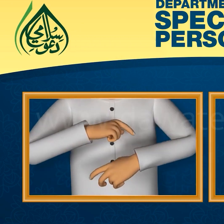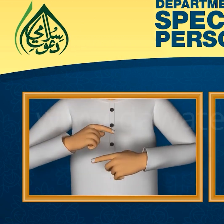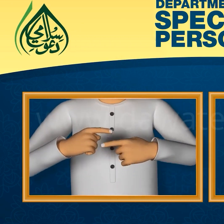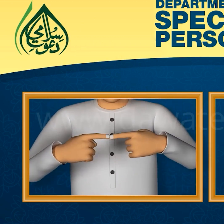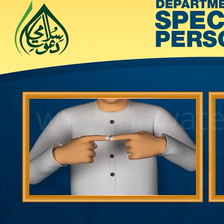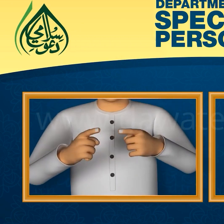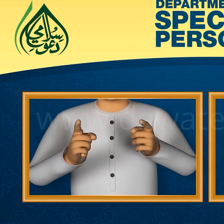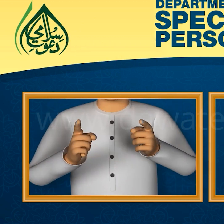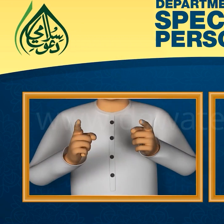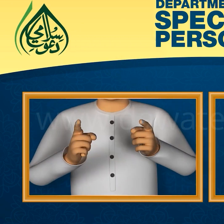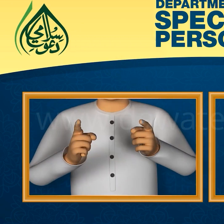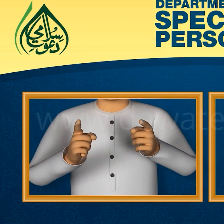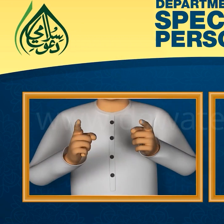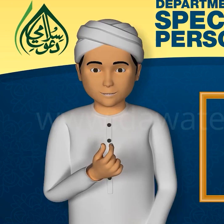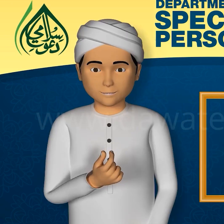Haddi ka tootna,